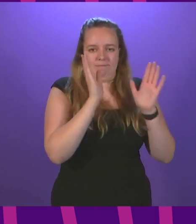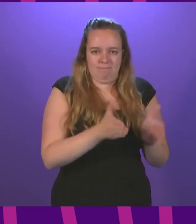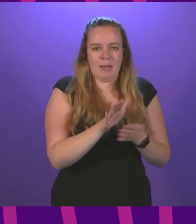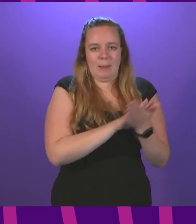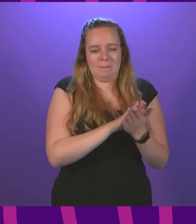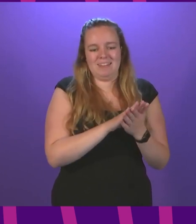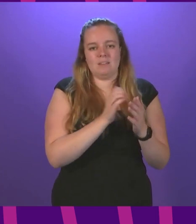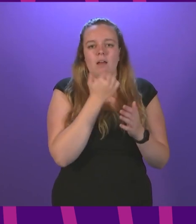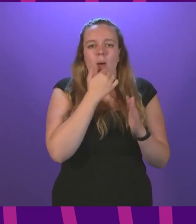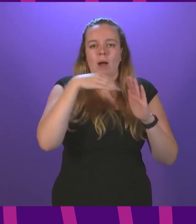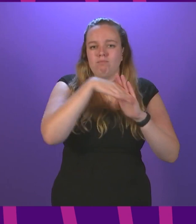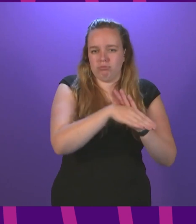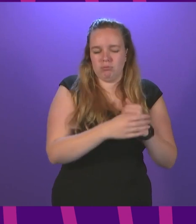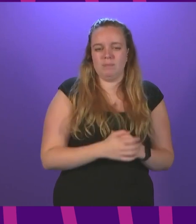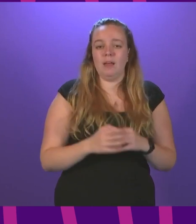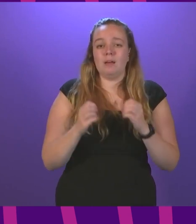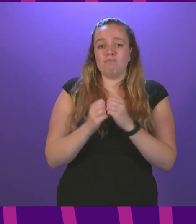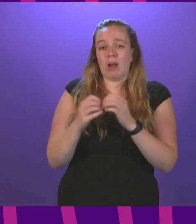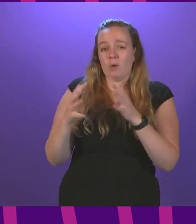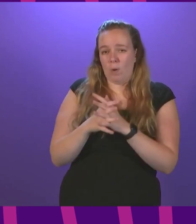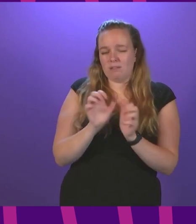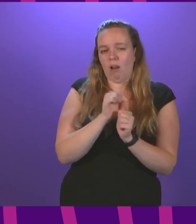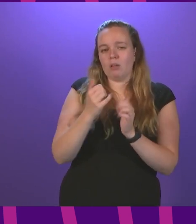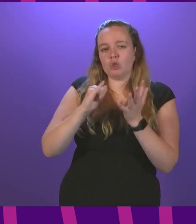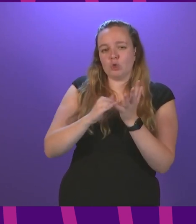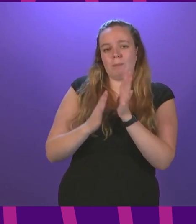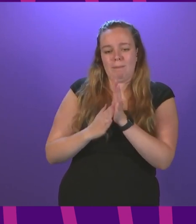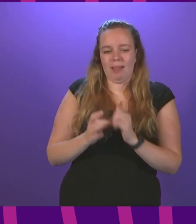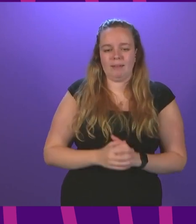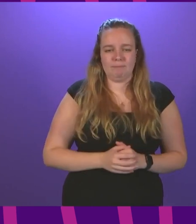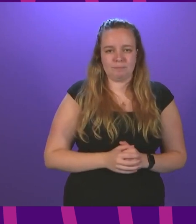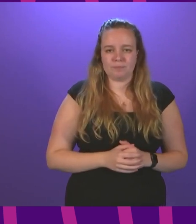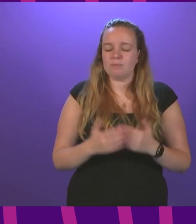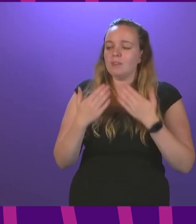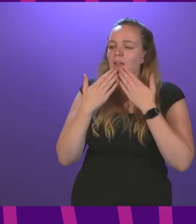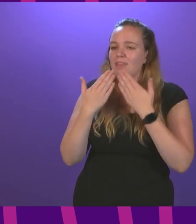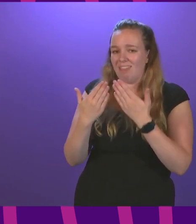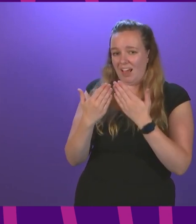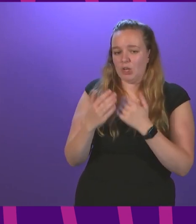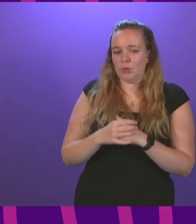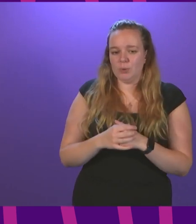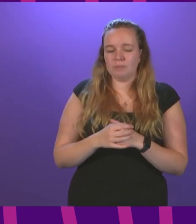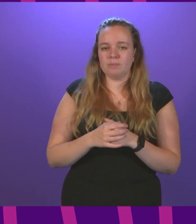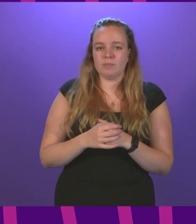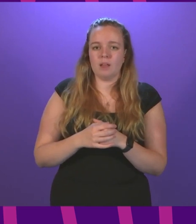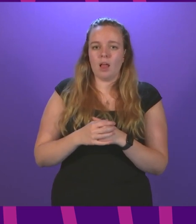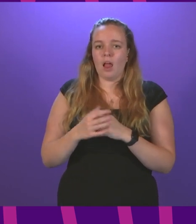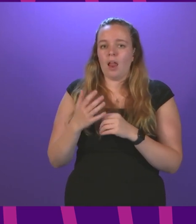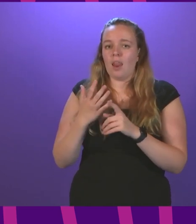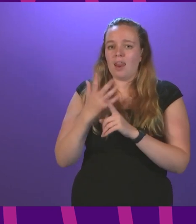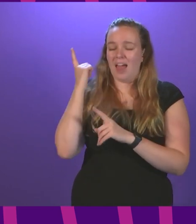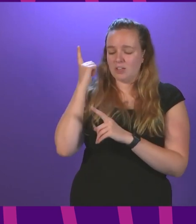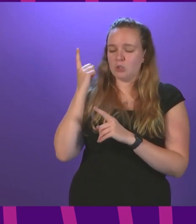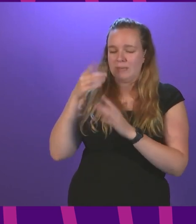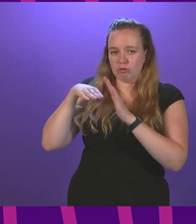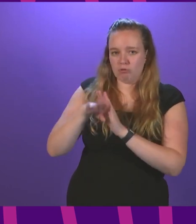pressure on cases brian whittle to be followed by stuart mcmillan thank you presiding officer and last week's covid recovery committee a public health